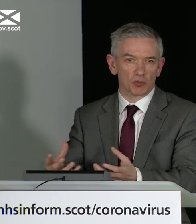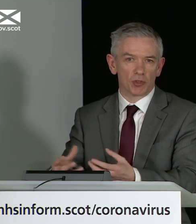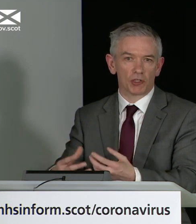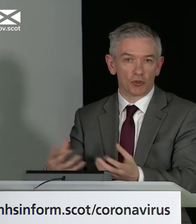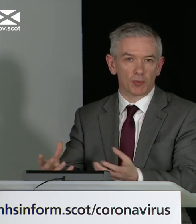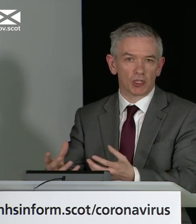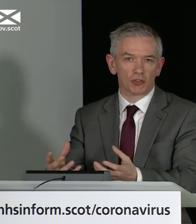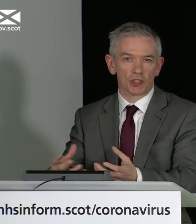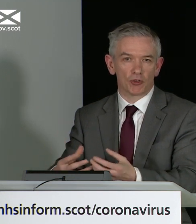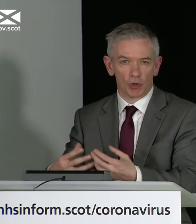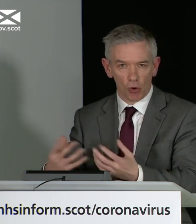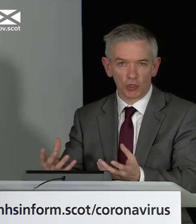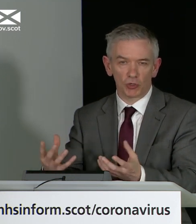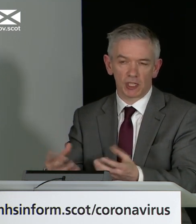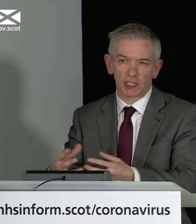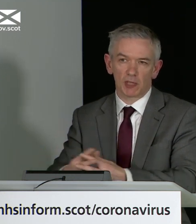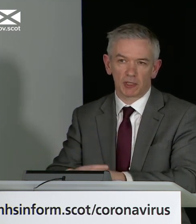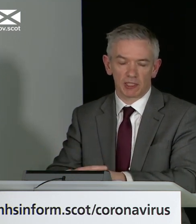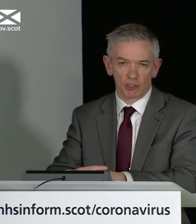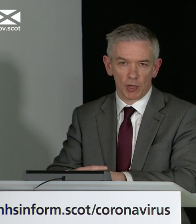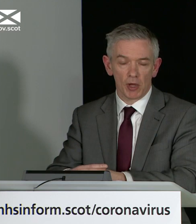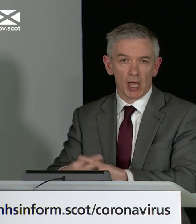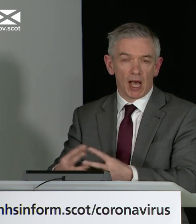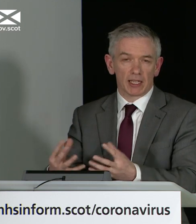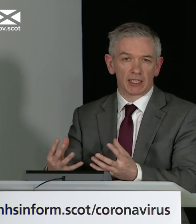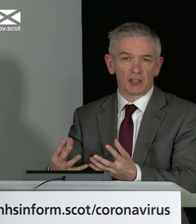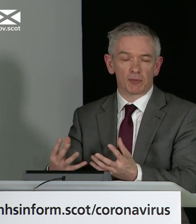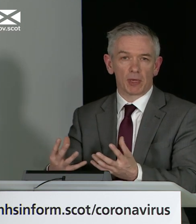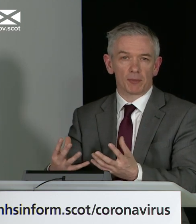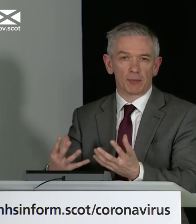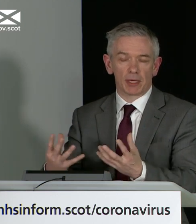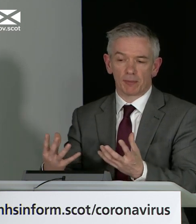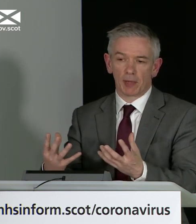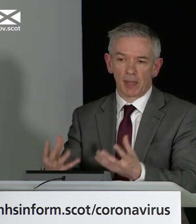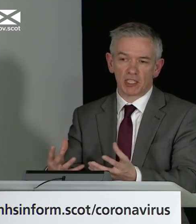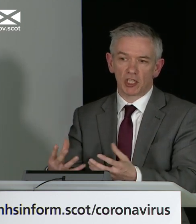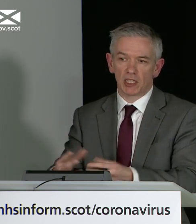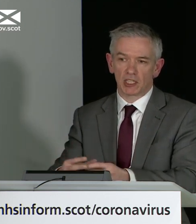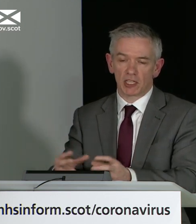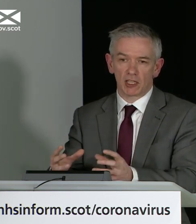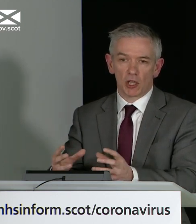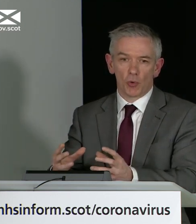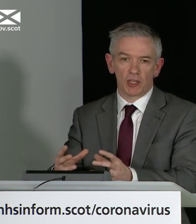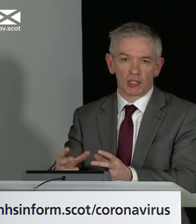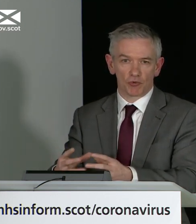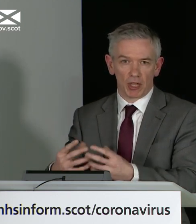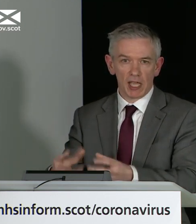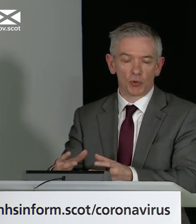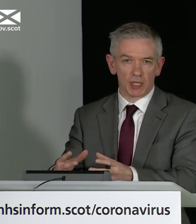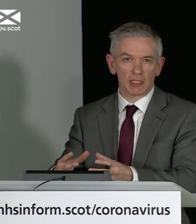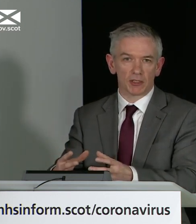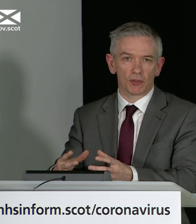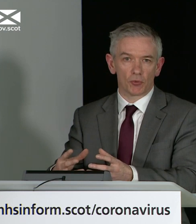established with other European countries who are also looking at this type of data as well. And I think my message here is that where there is